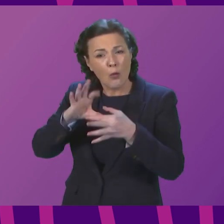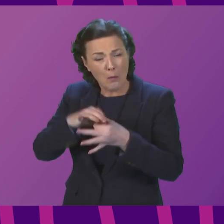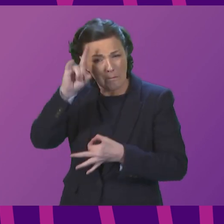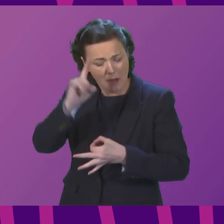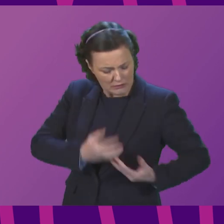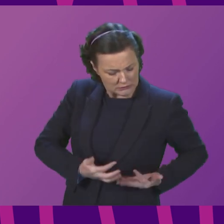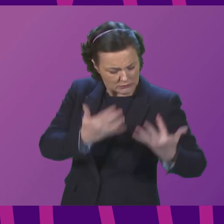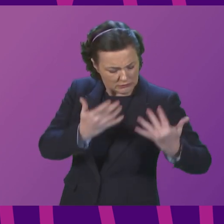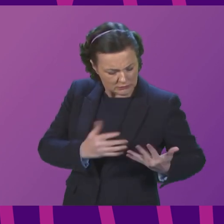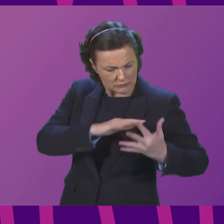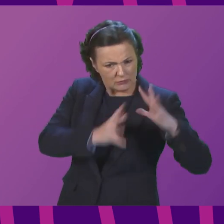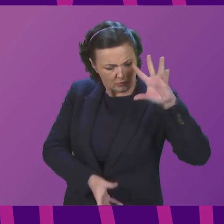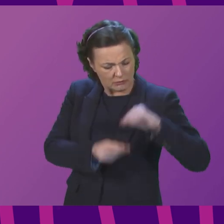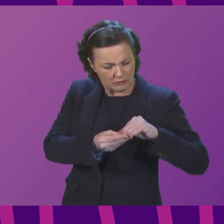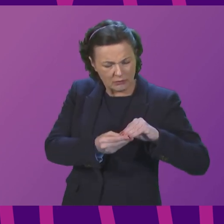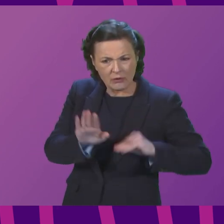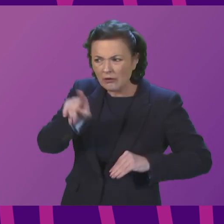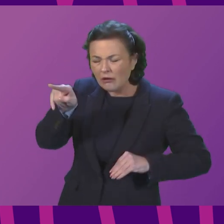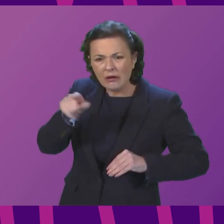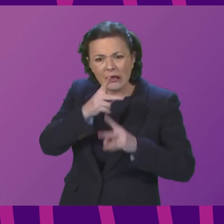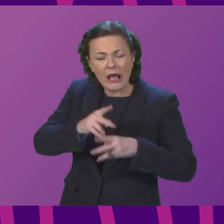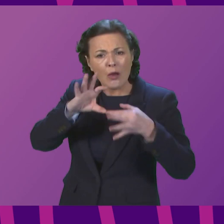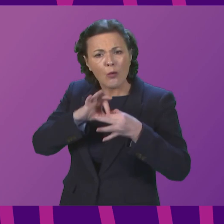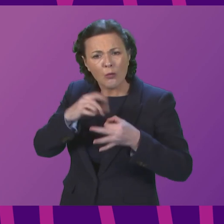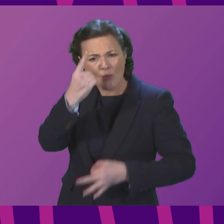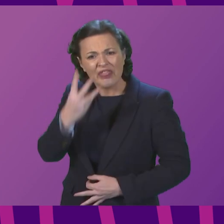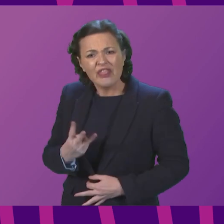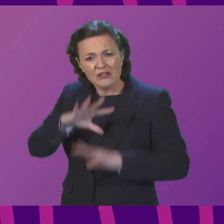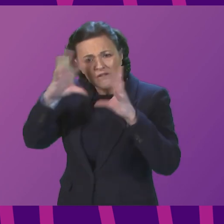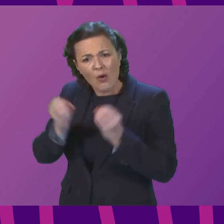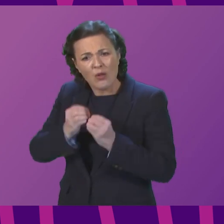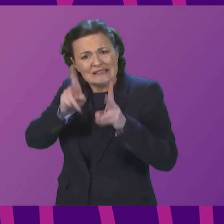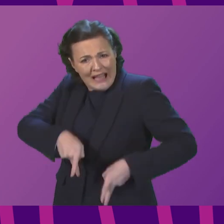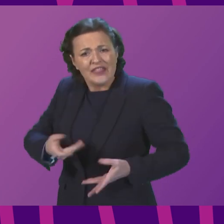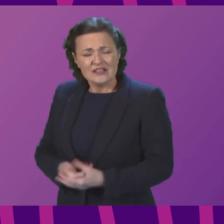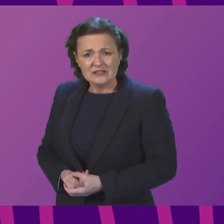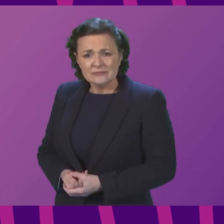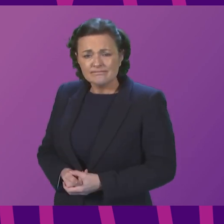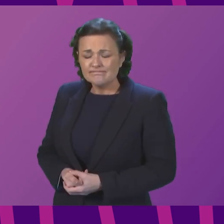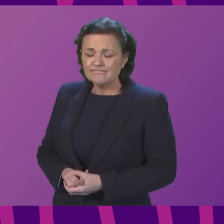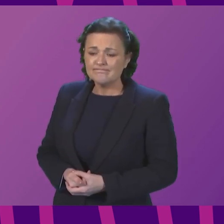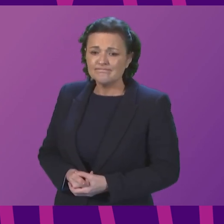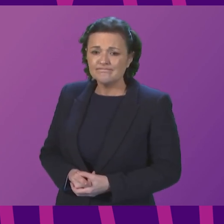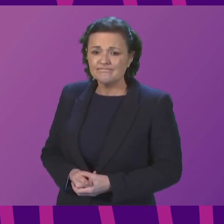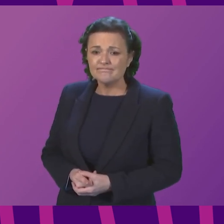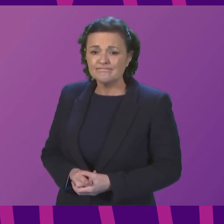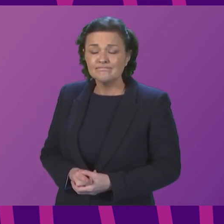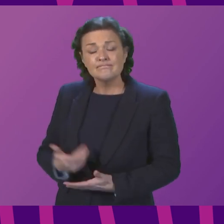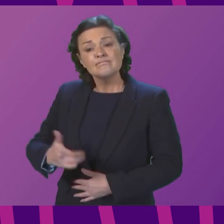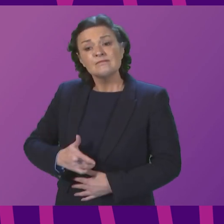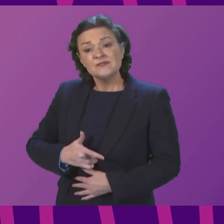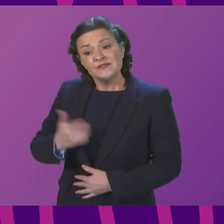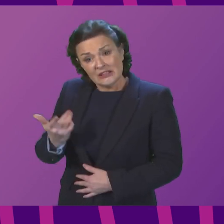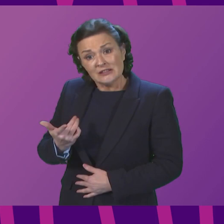Today, a report from Audit Scotland makes clear, and I quote that the COVID-19 pandemic has exacerbated the long-standing challenges facing the social care